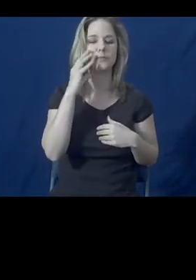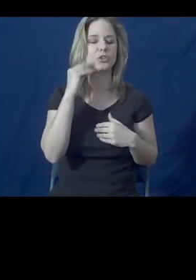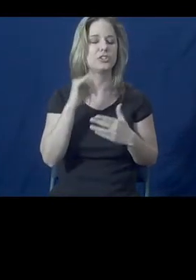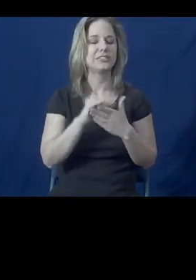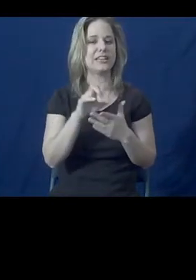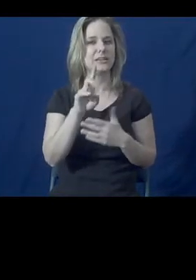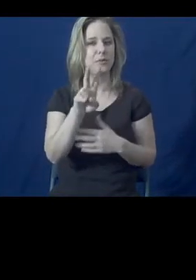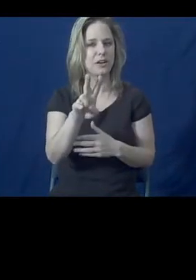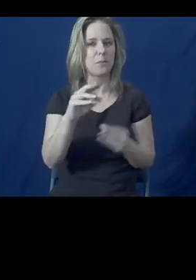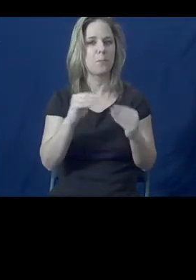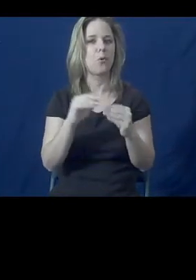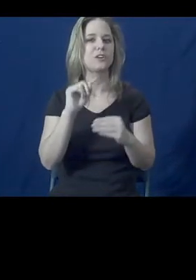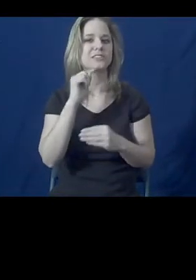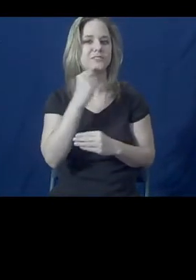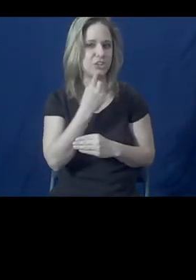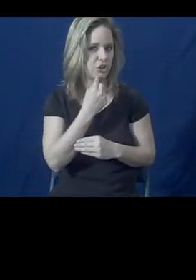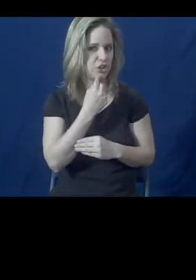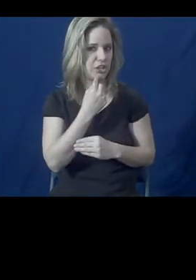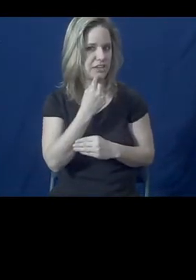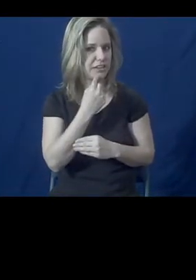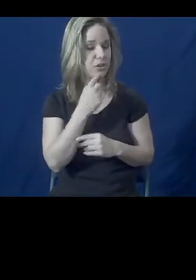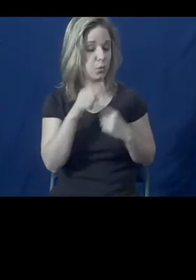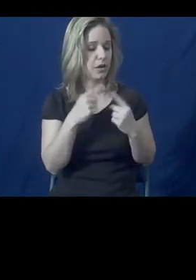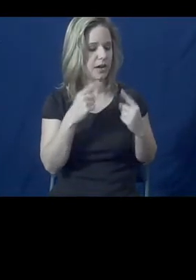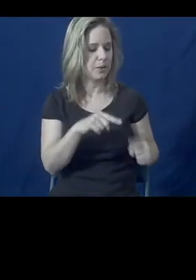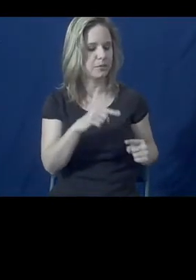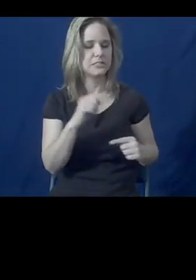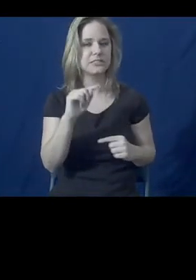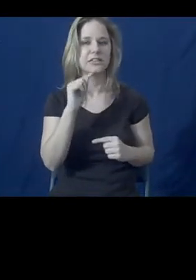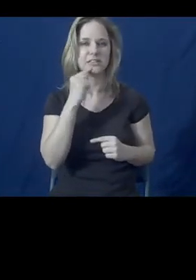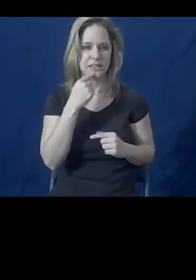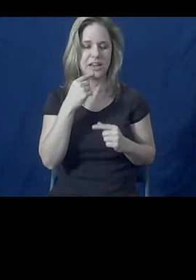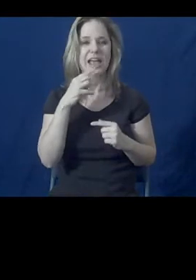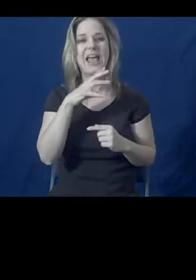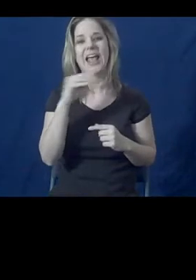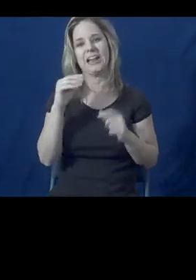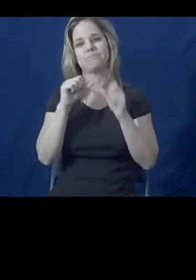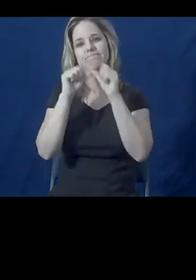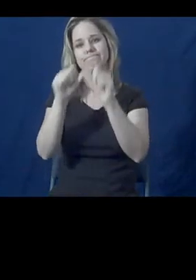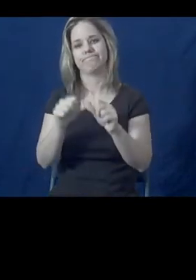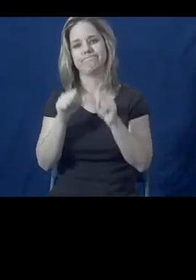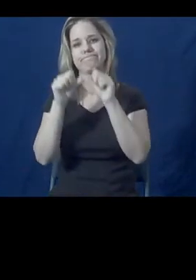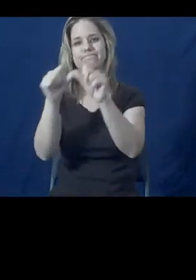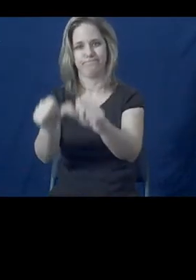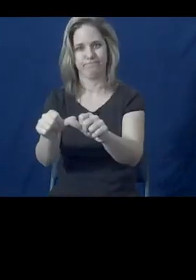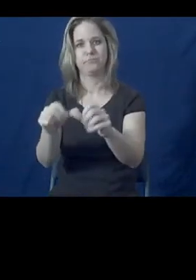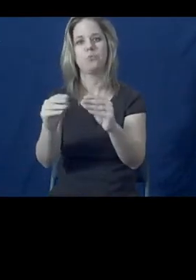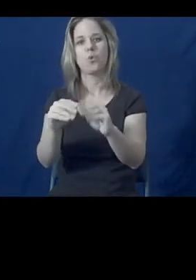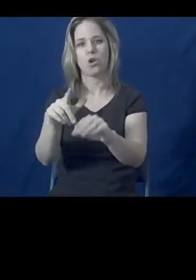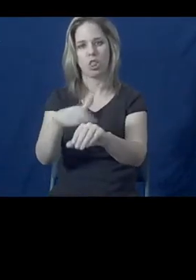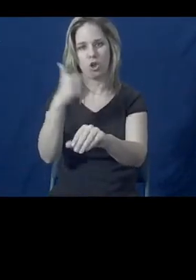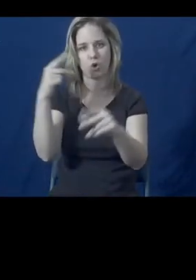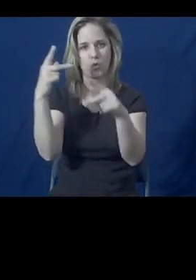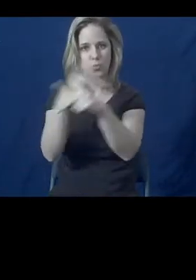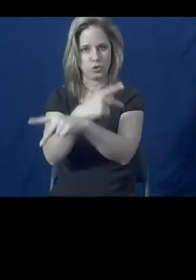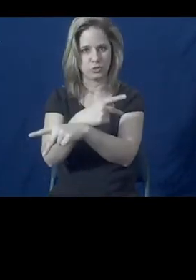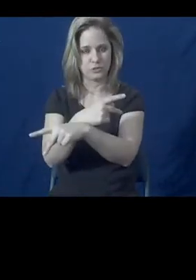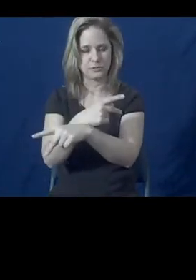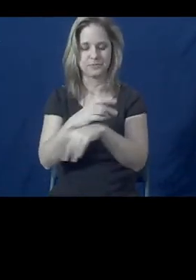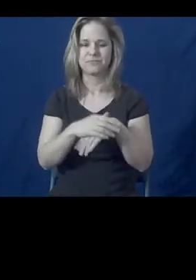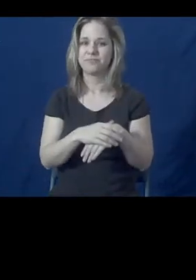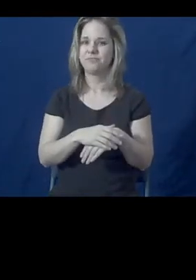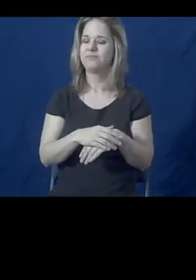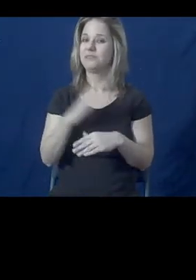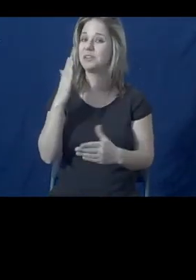violence more severely when they do experience it and for longer periods of time. And that